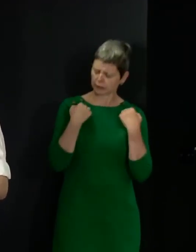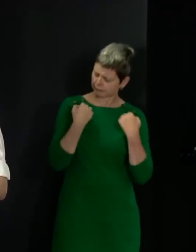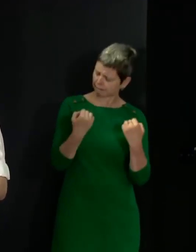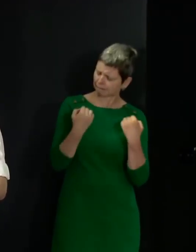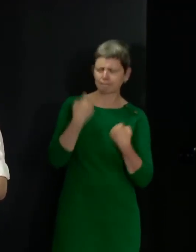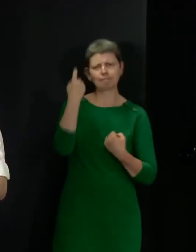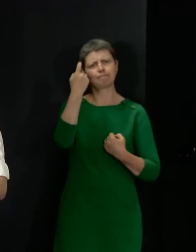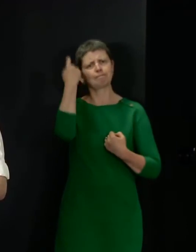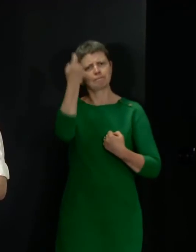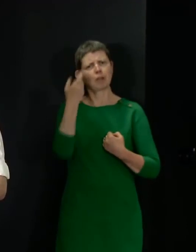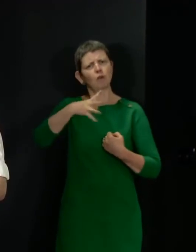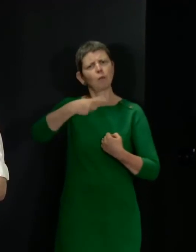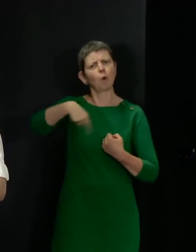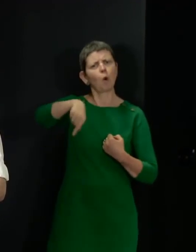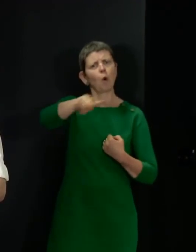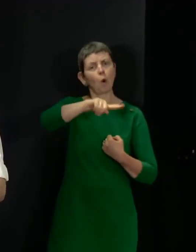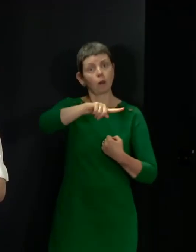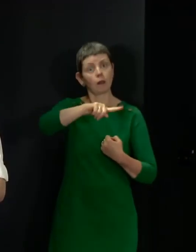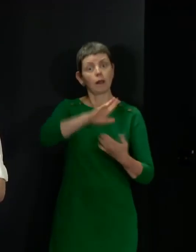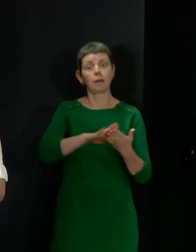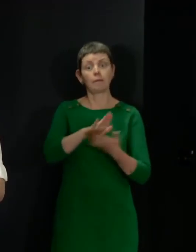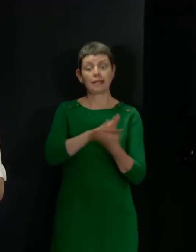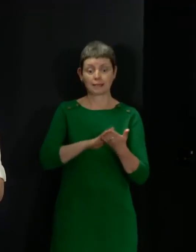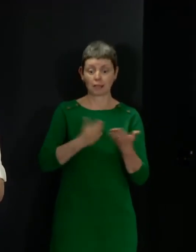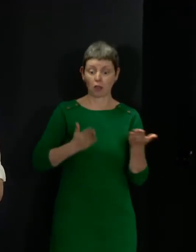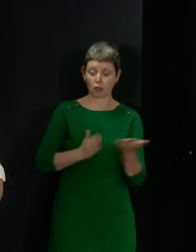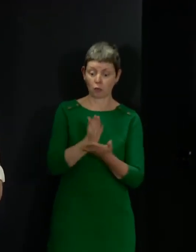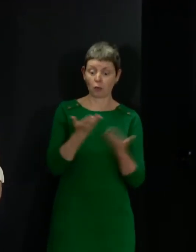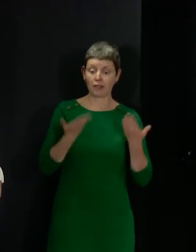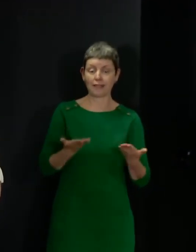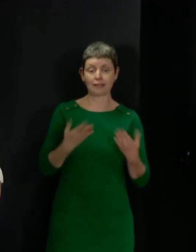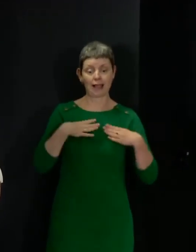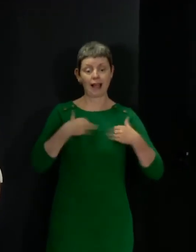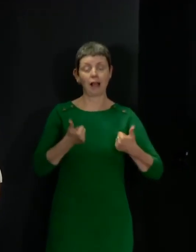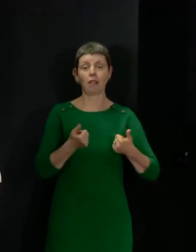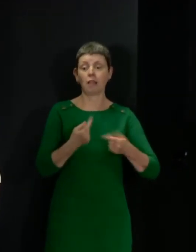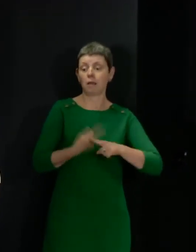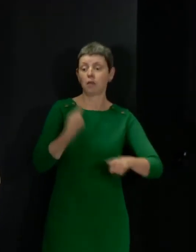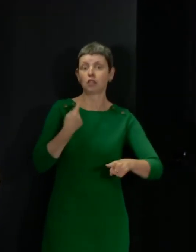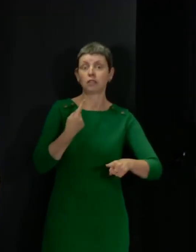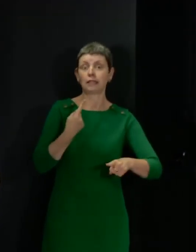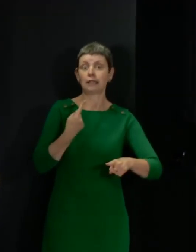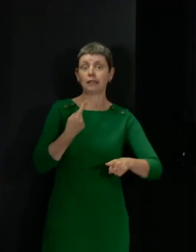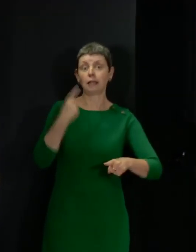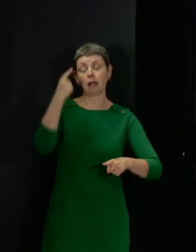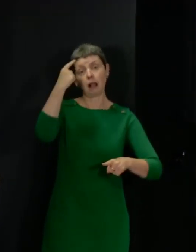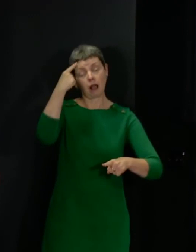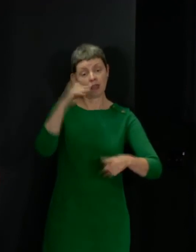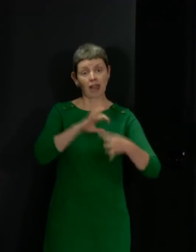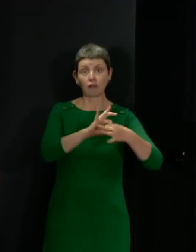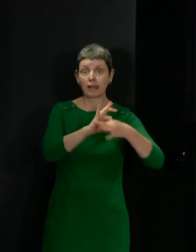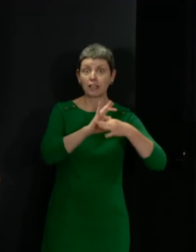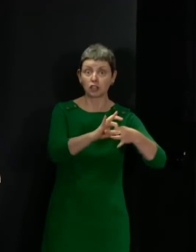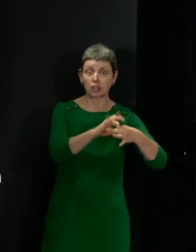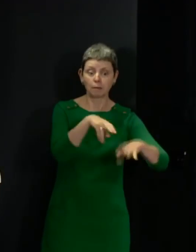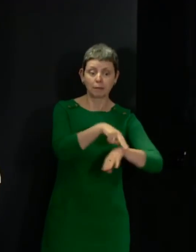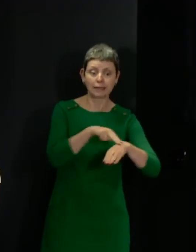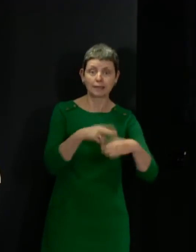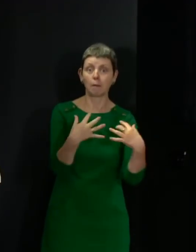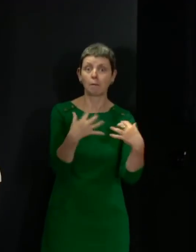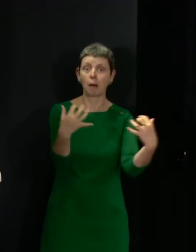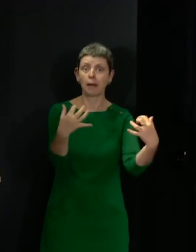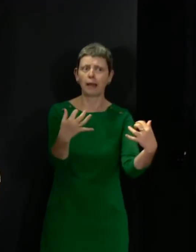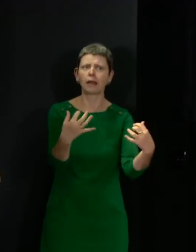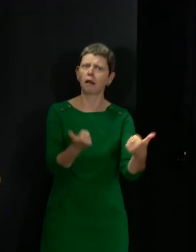that during this national public health emergency, the relationship, if anything, has gone from strength to strength. Now, of course,